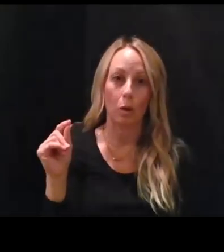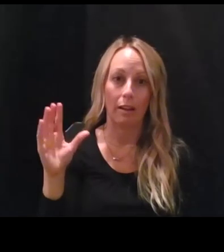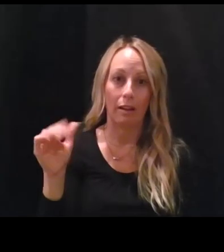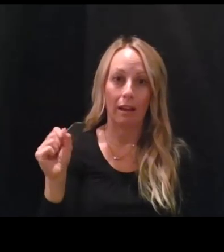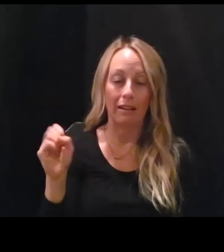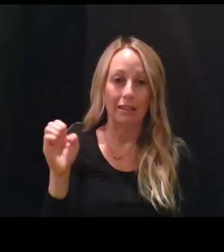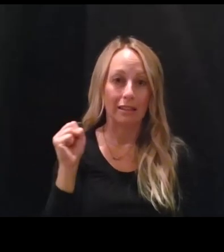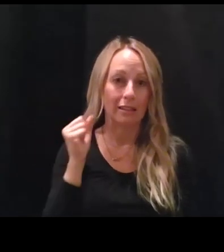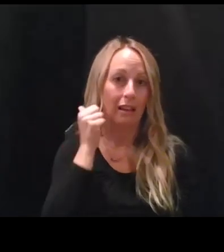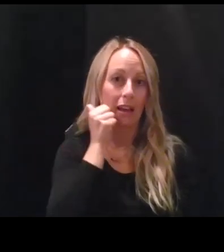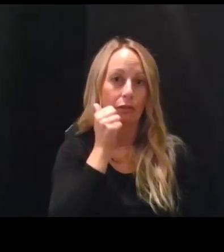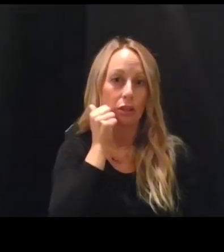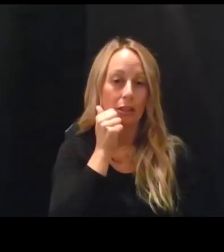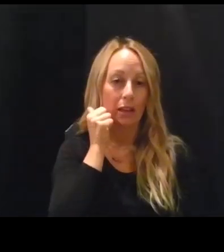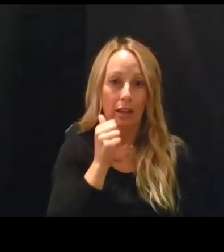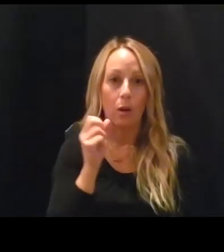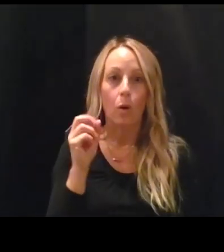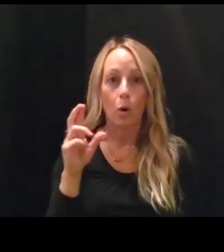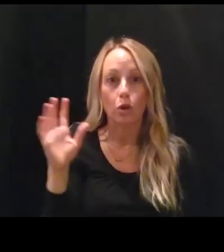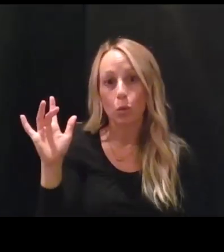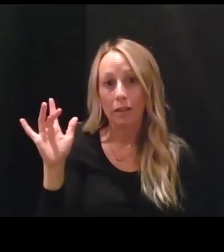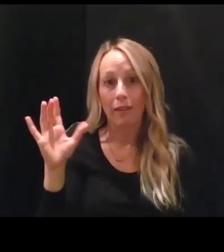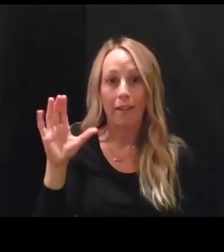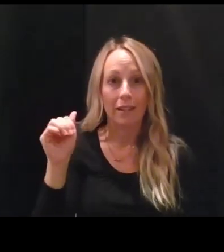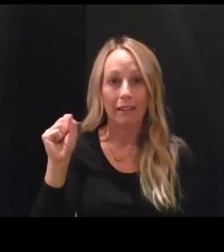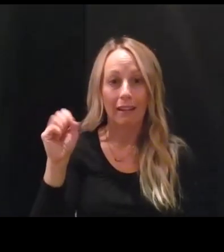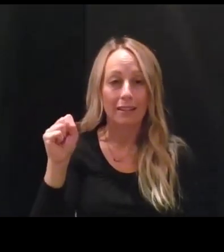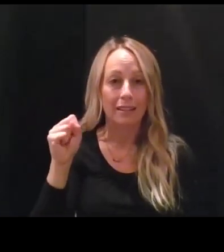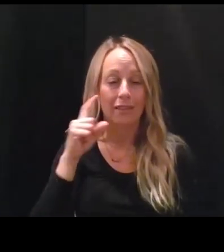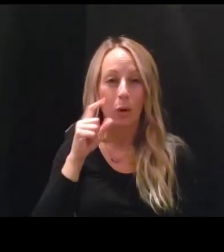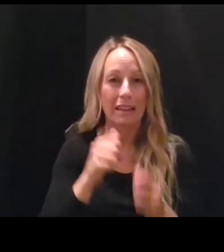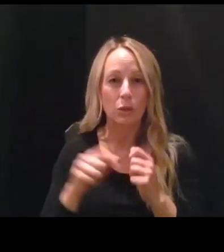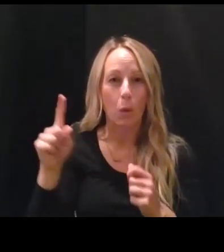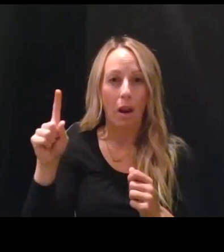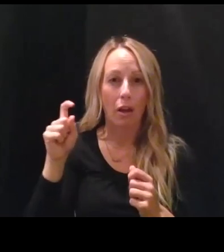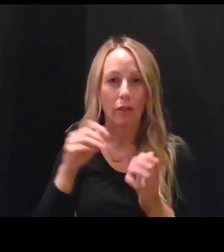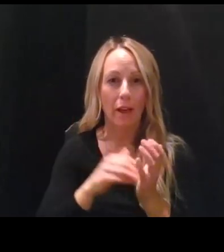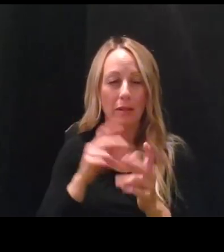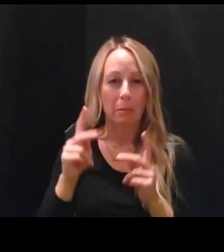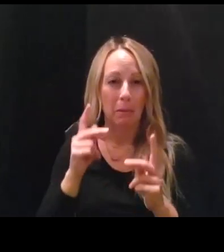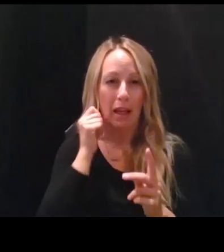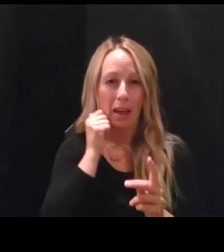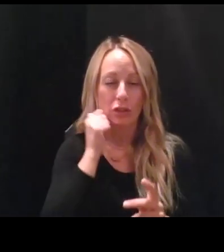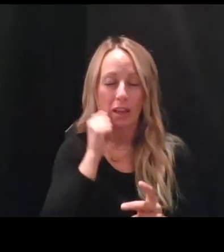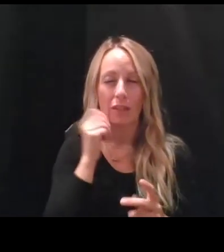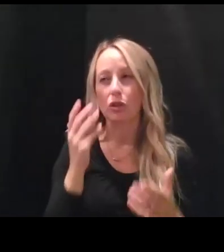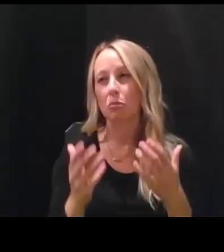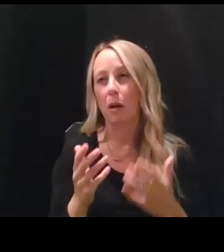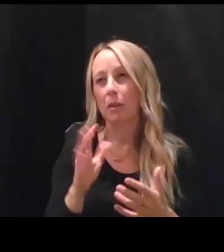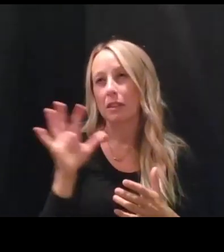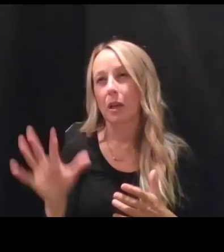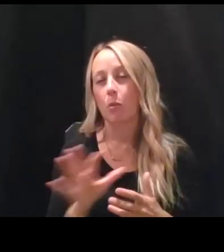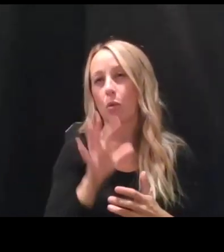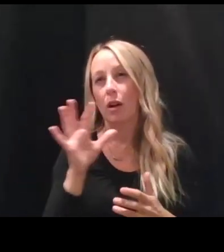uh, 20 cases or 25 cases per hundred thousand per day, there's probably somewhere in the